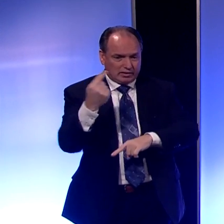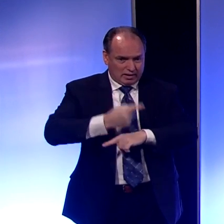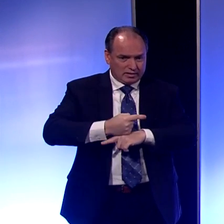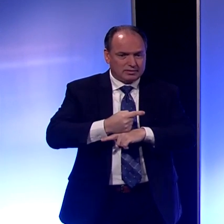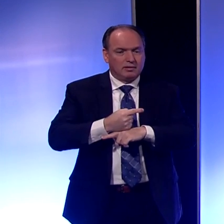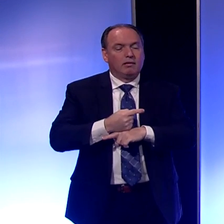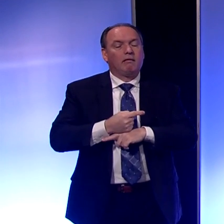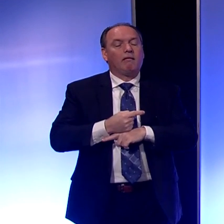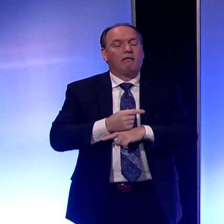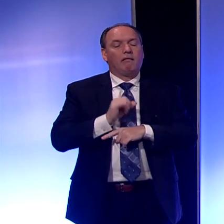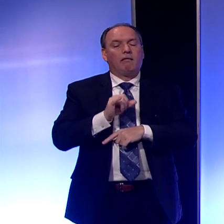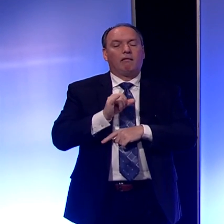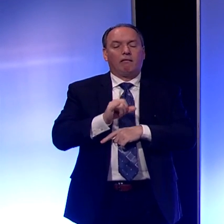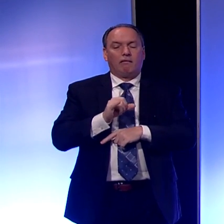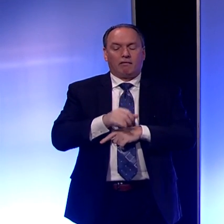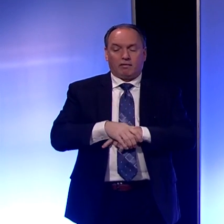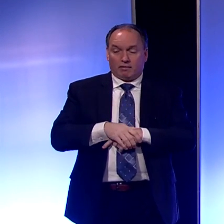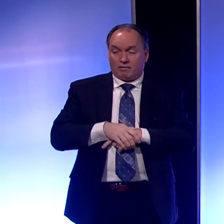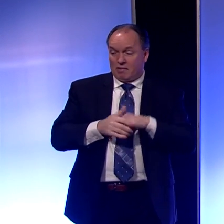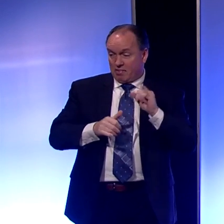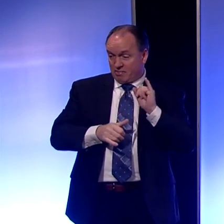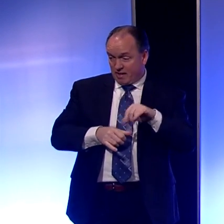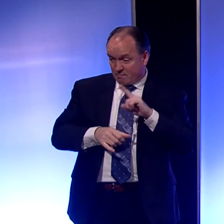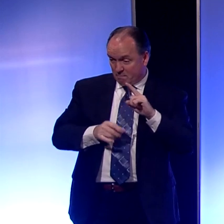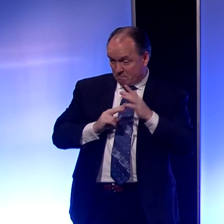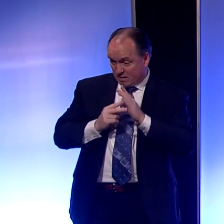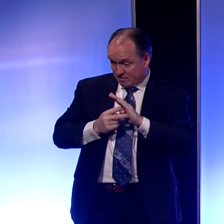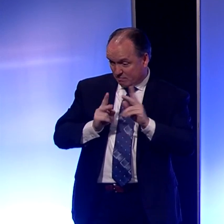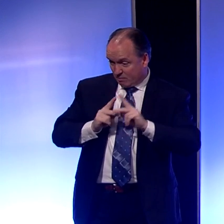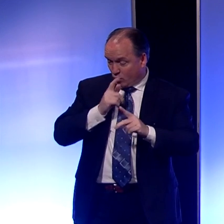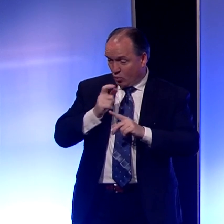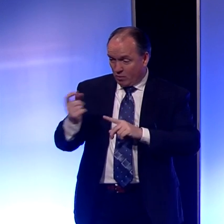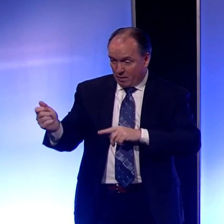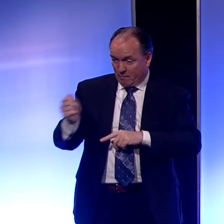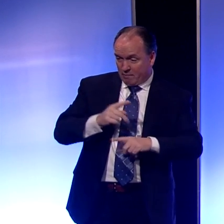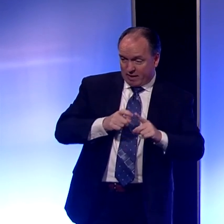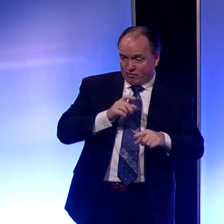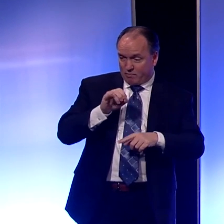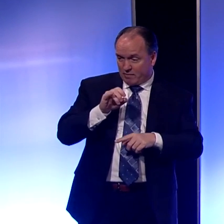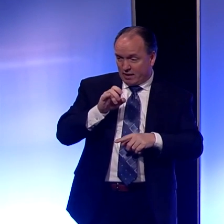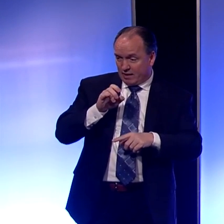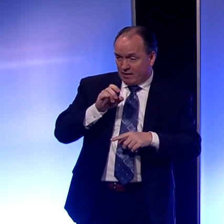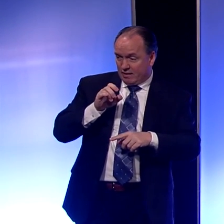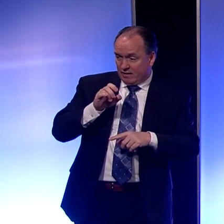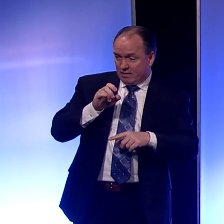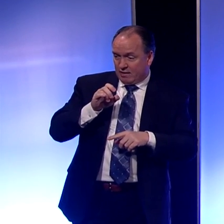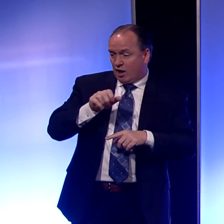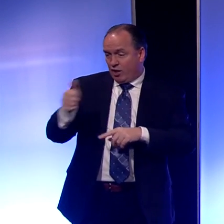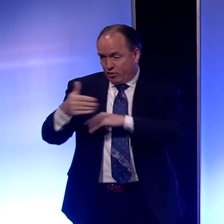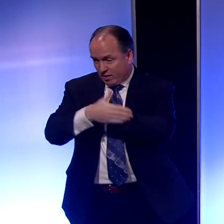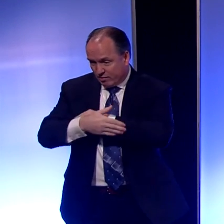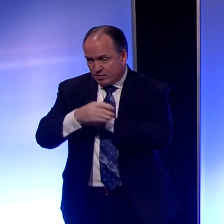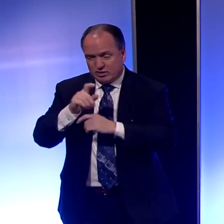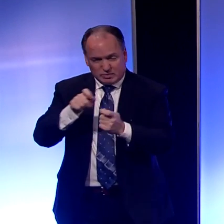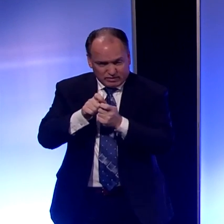are people returning to Erie from areas where there have been a significant number of cases? I would say people returning